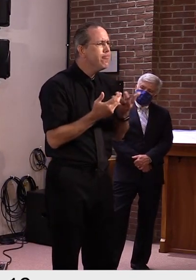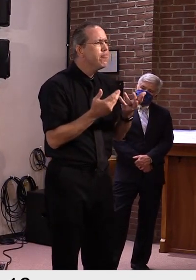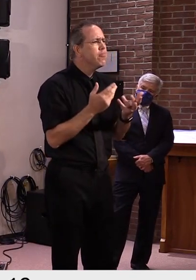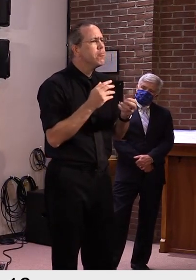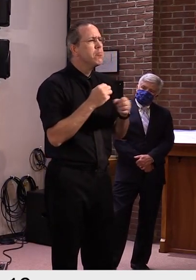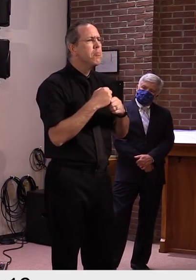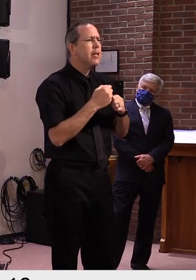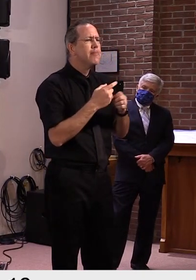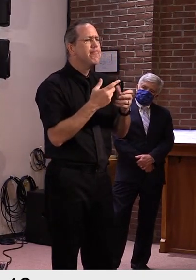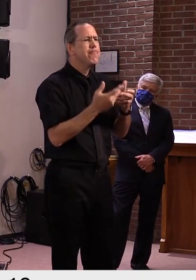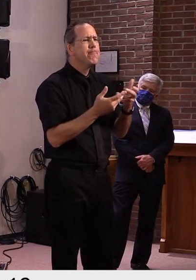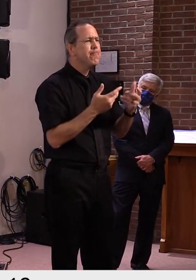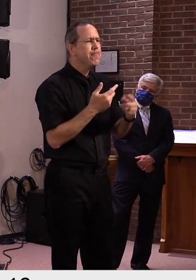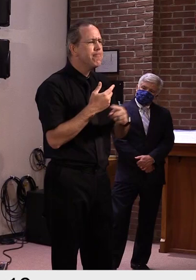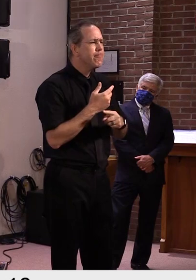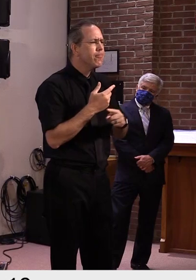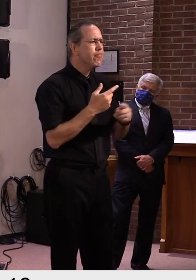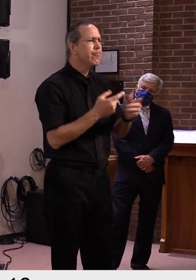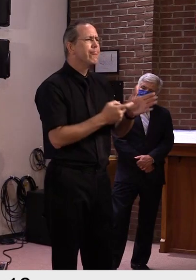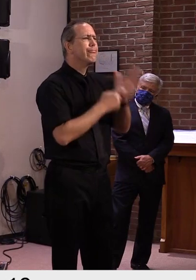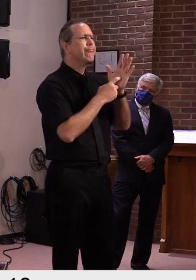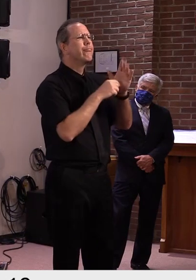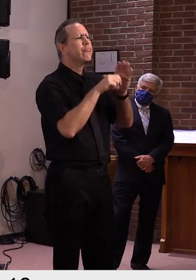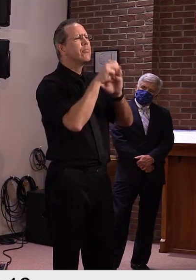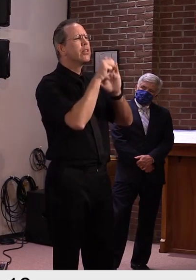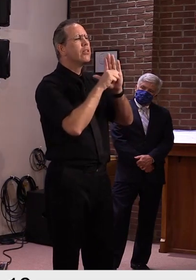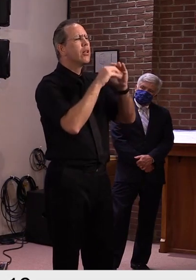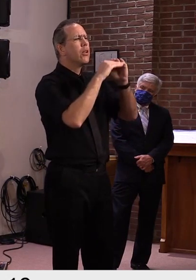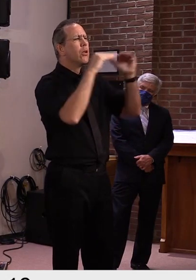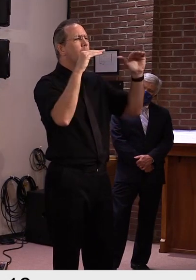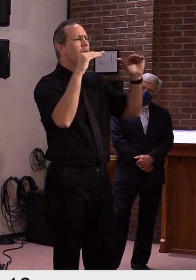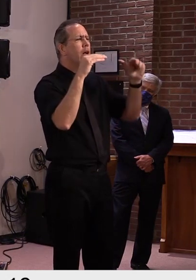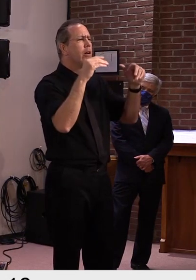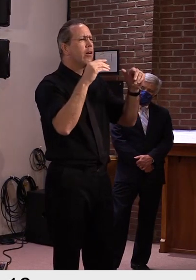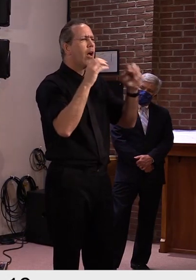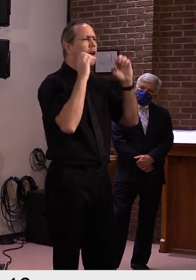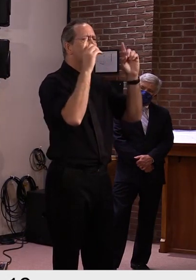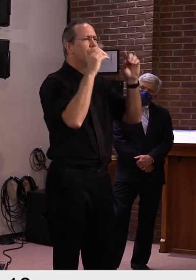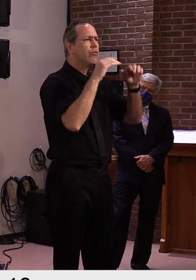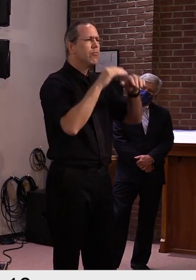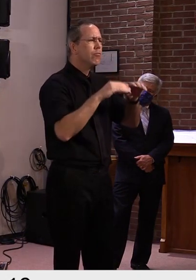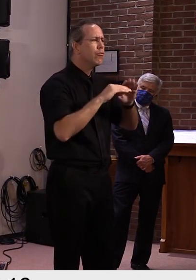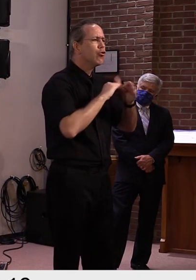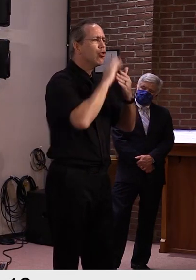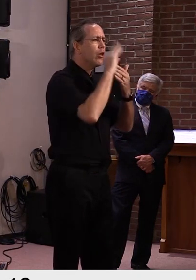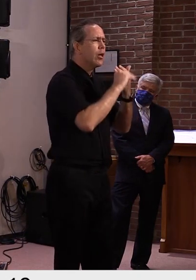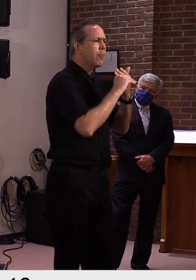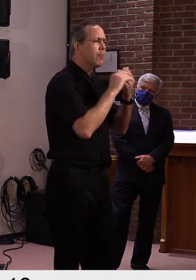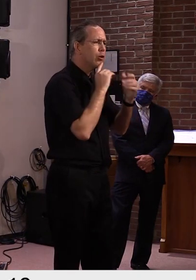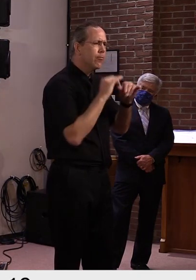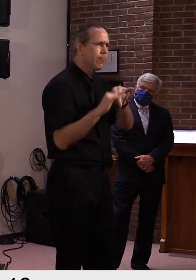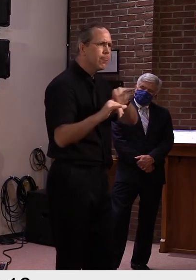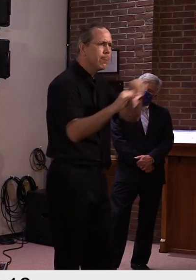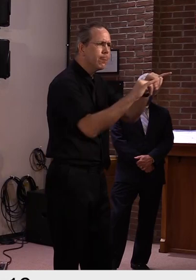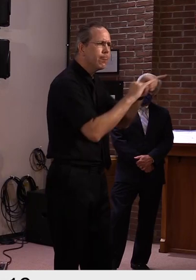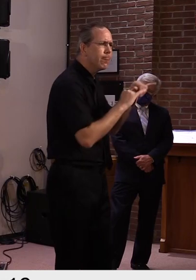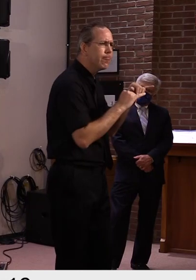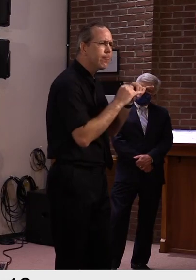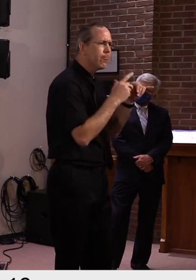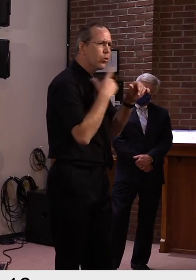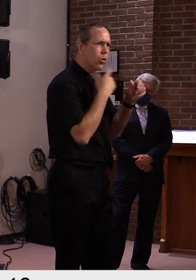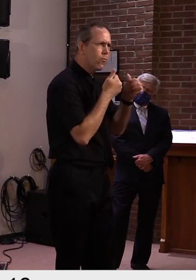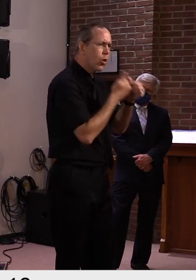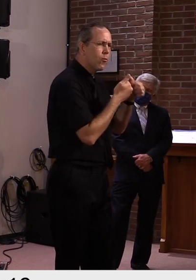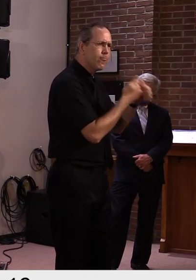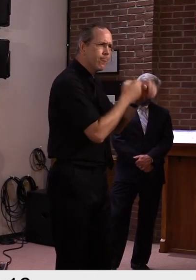practices if it turns out that things are not working out come the fall? Yeah, that would obviously be the very